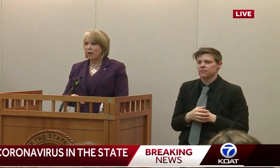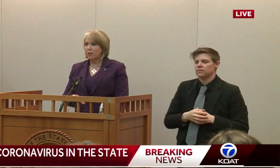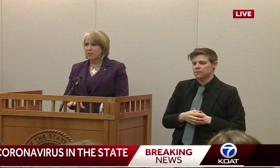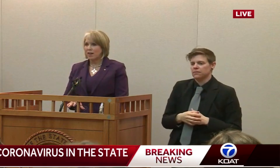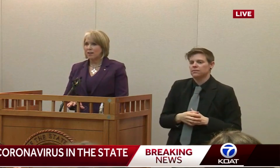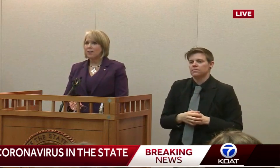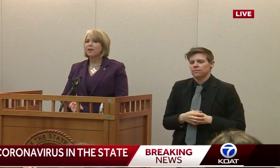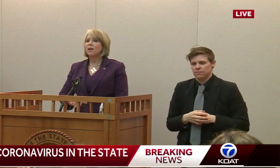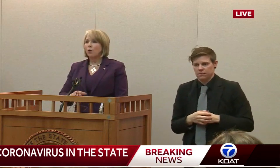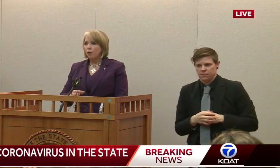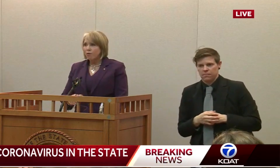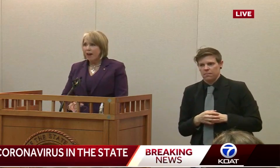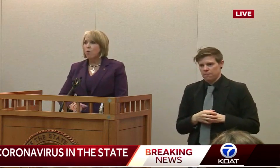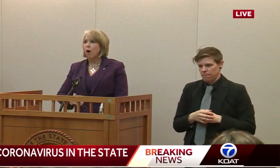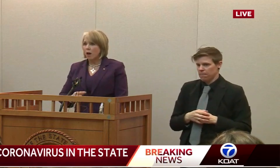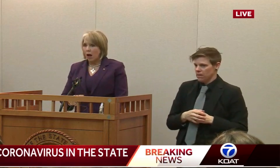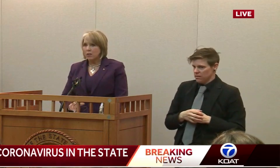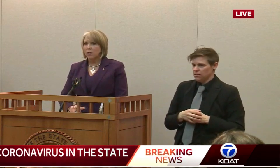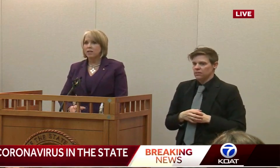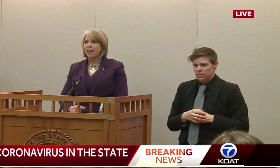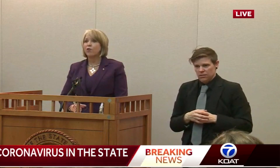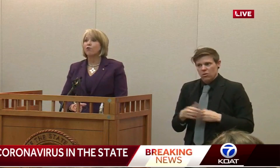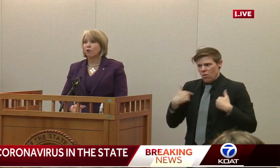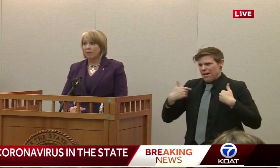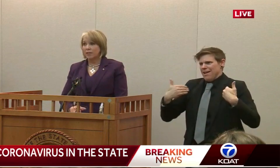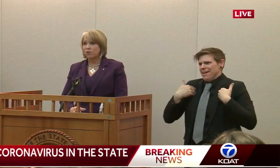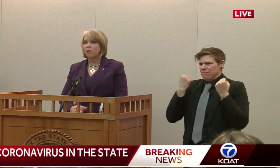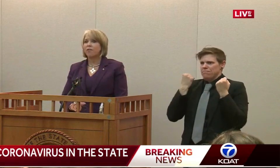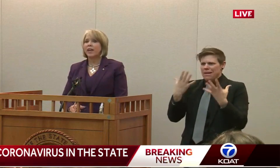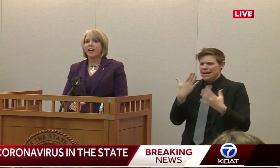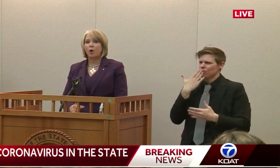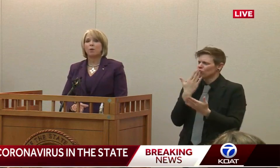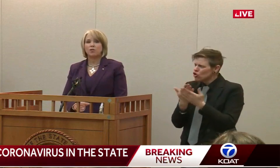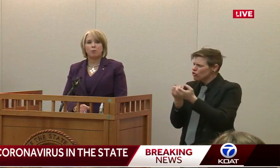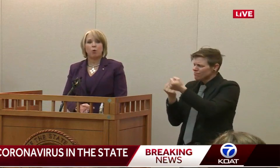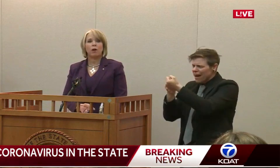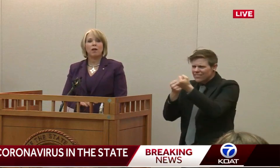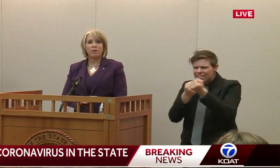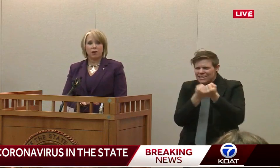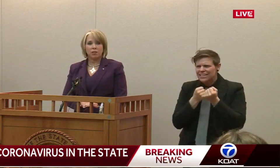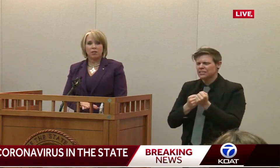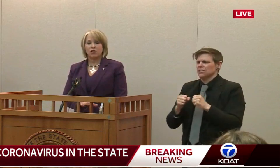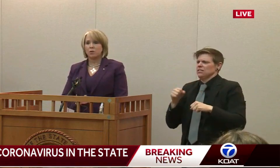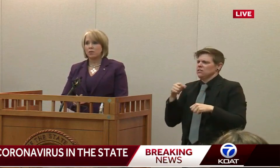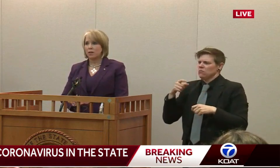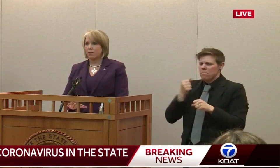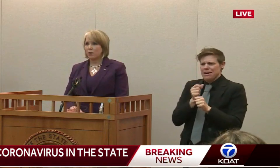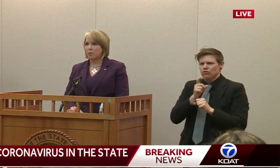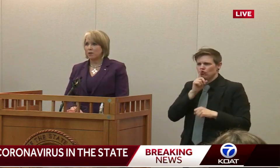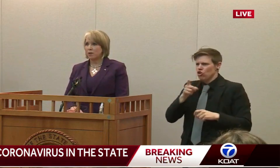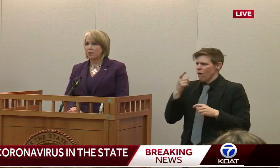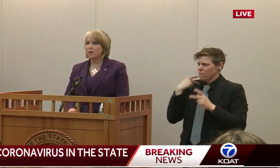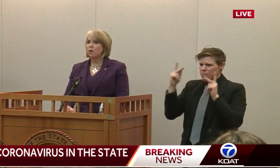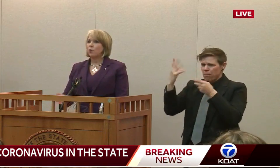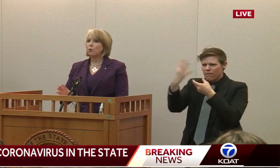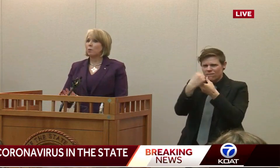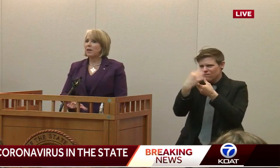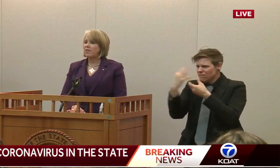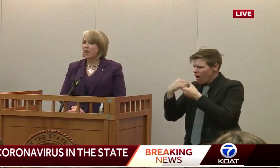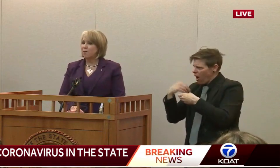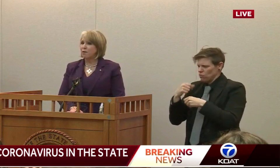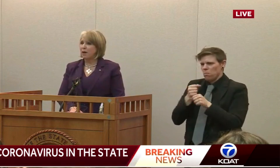around the state. They want access and deserve it so that they can help us support their constituents and their communities.